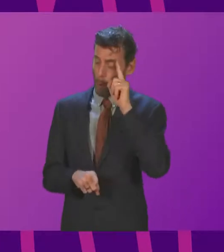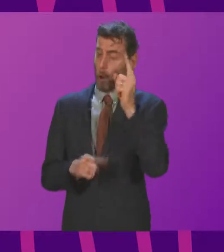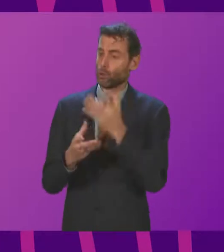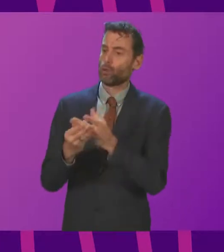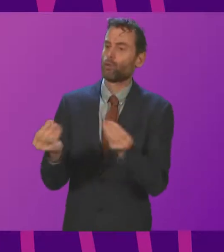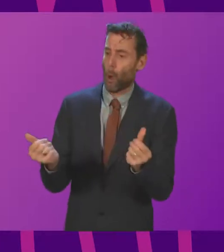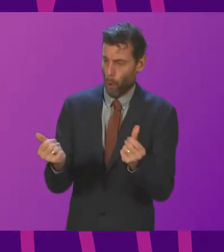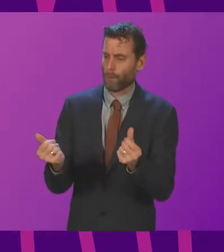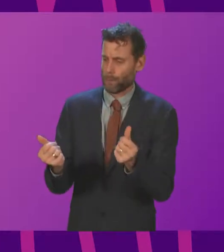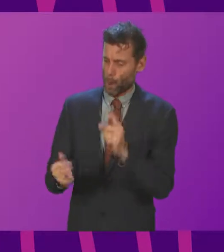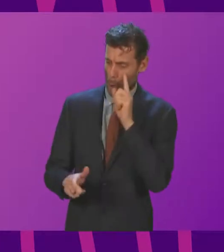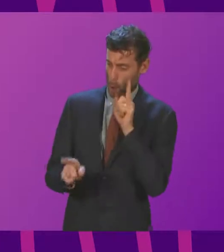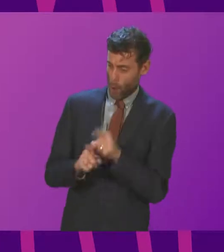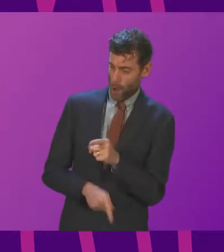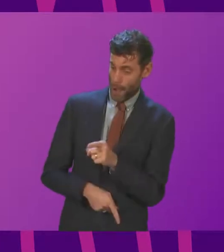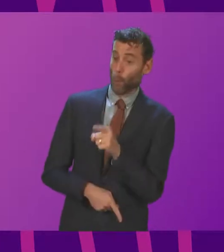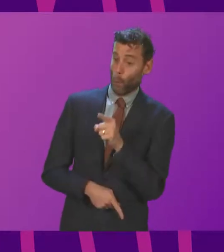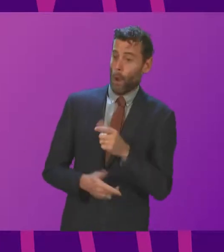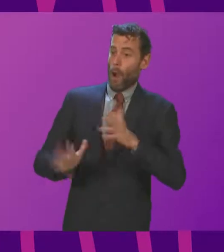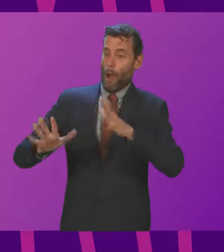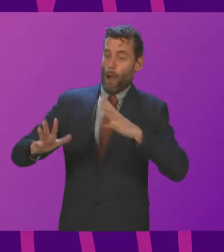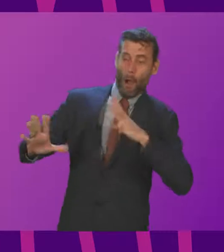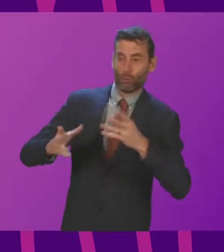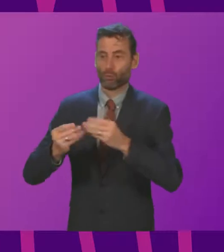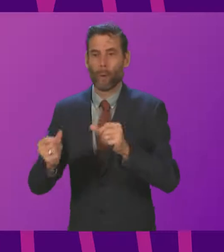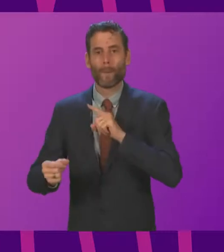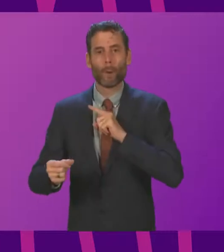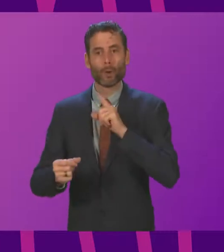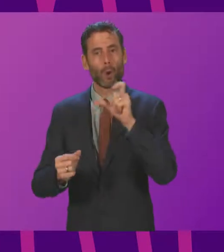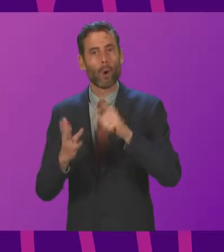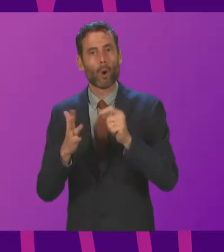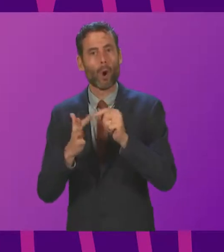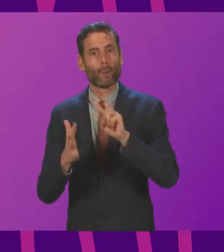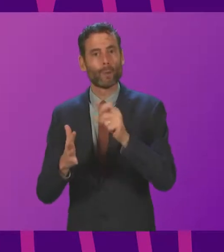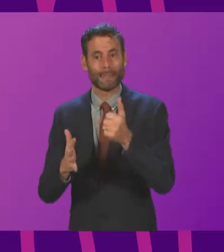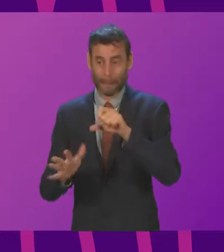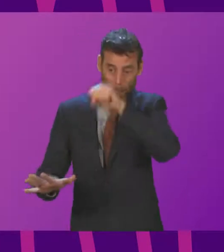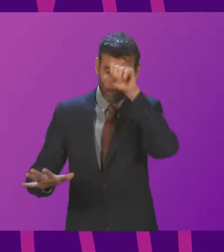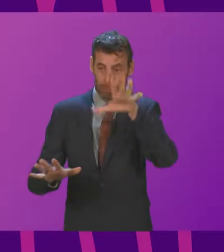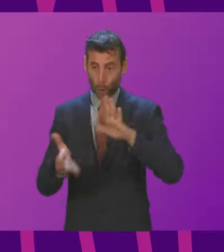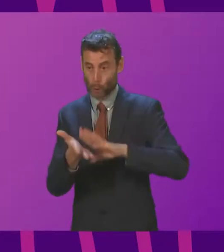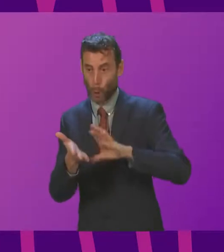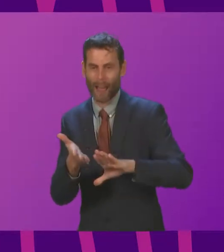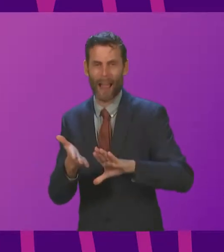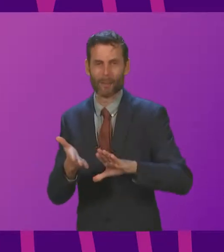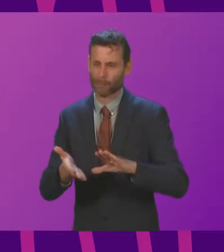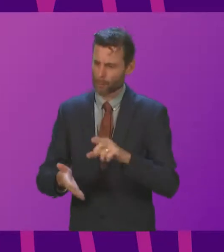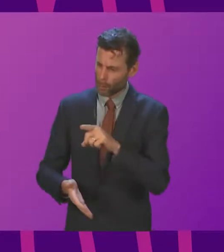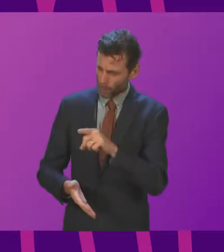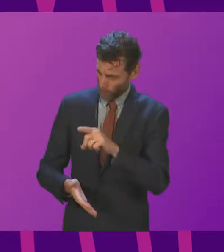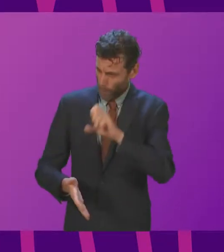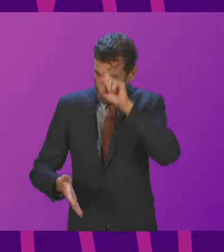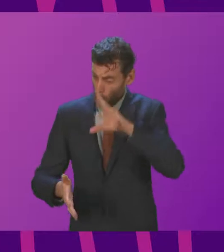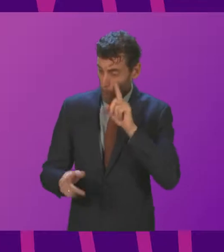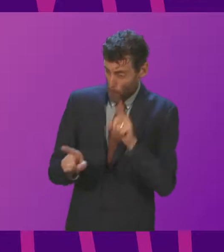COP26 to be suitably sorted in terms of travel arrangements and not for people across Scotland. But she also